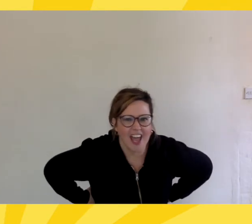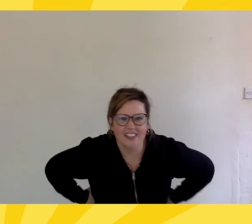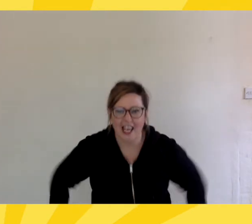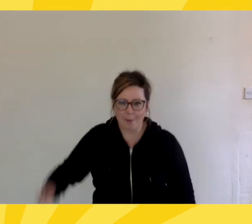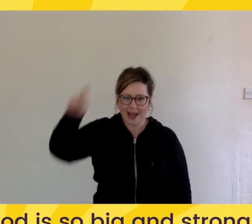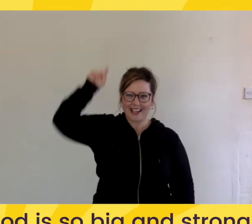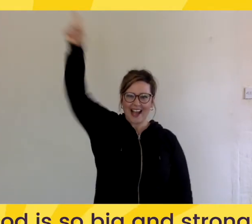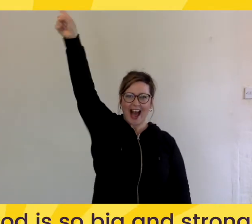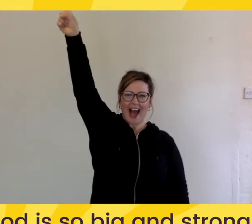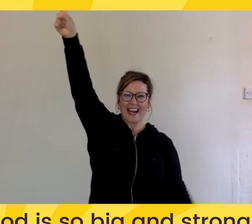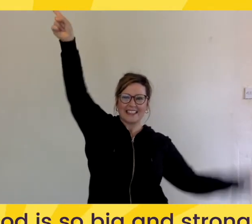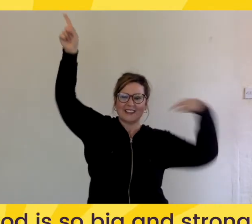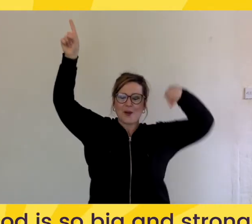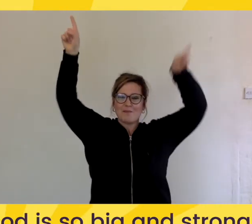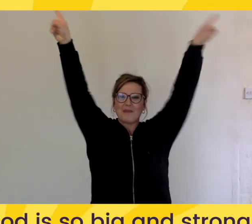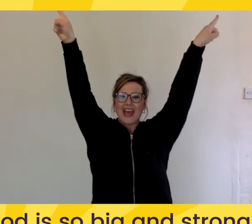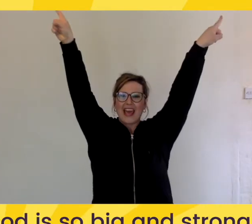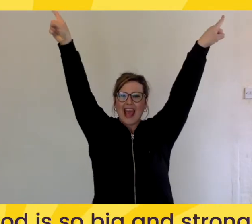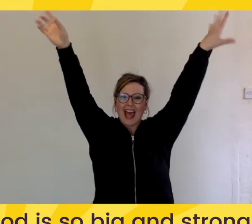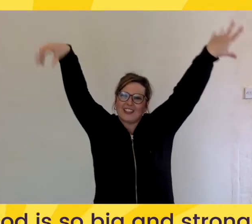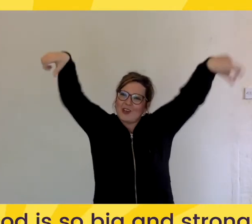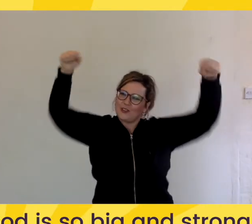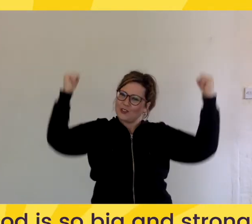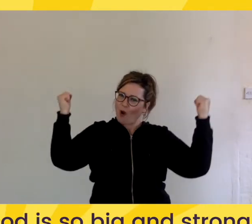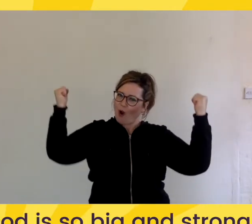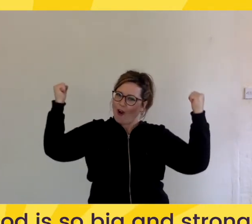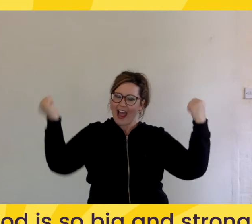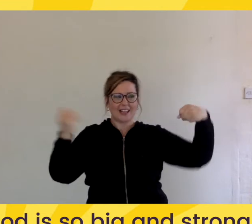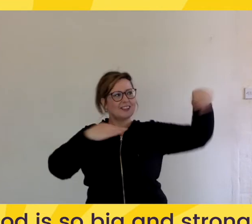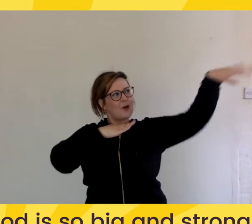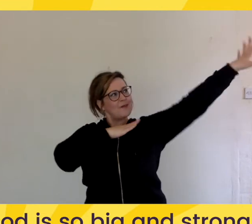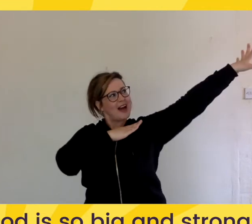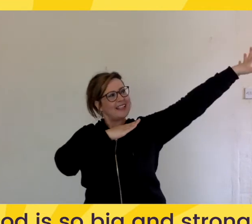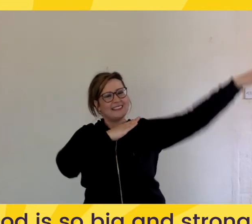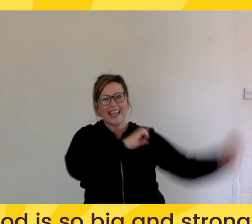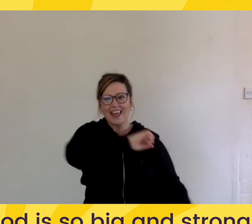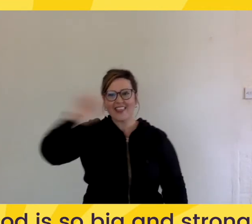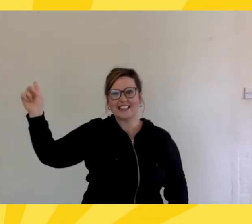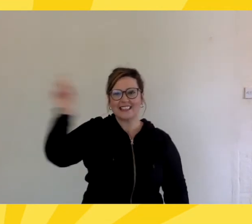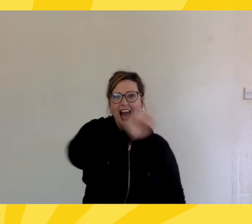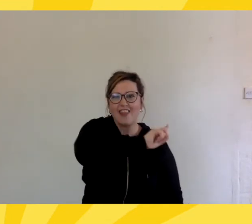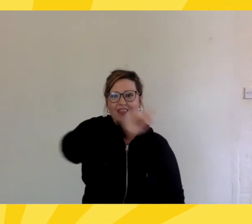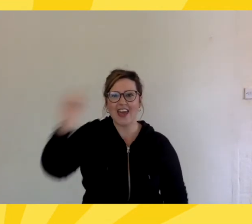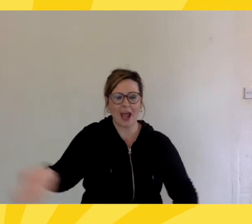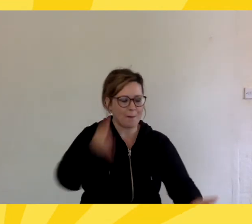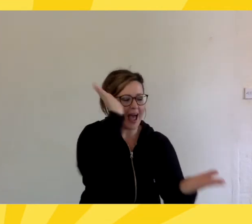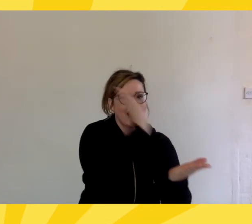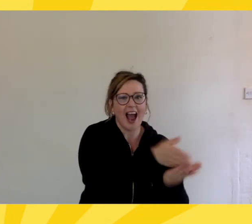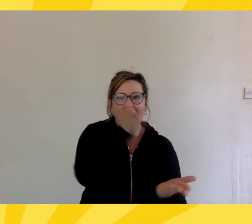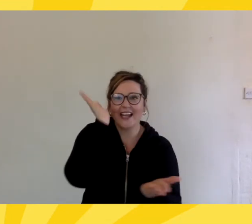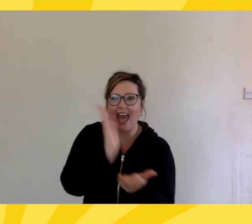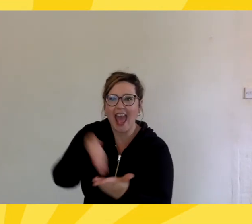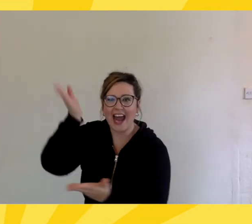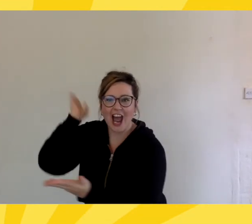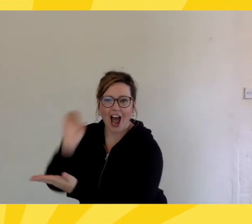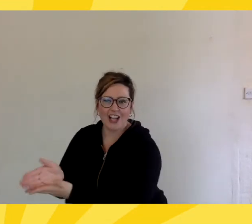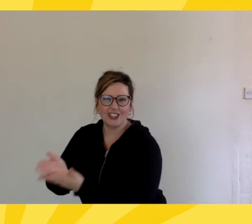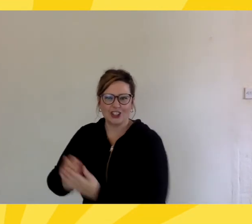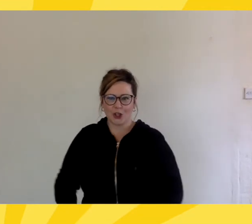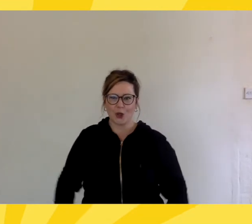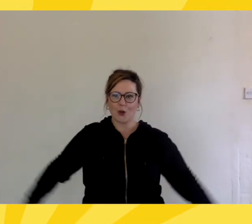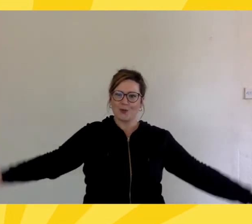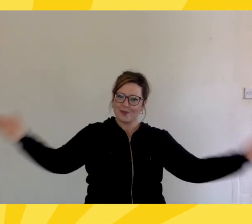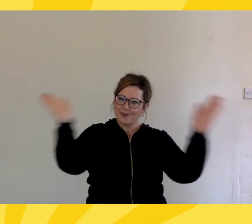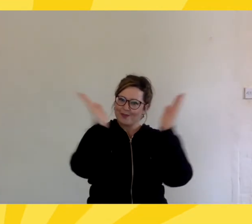the eye and say My God is so big and so strong and so mighty There's nothing my God cannot